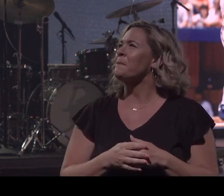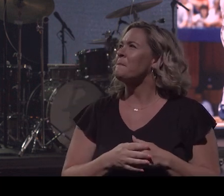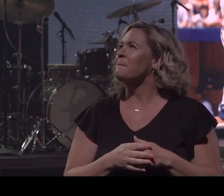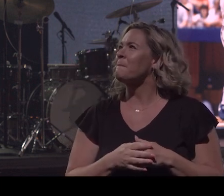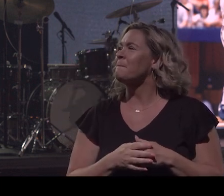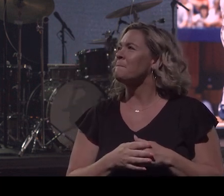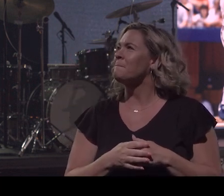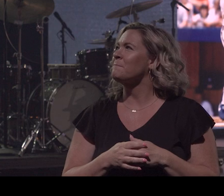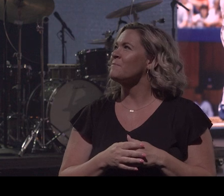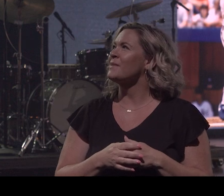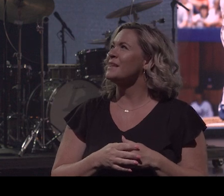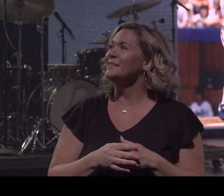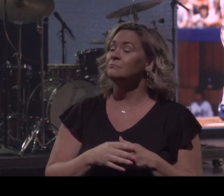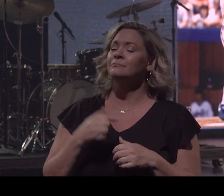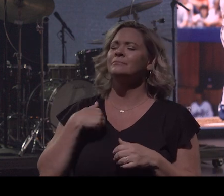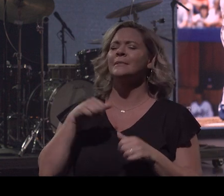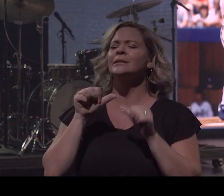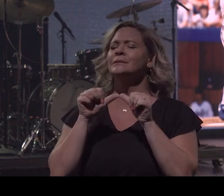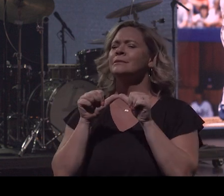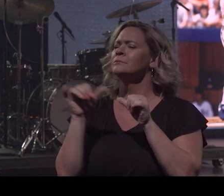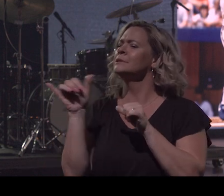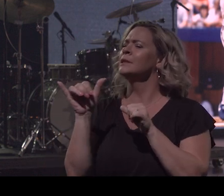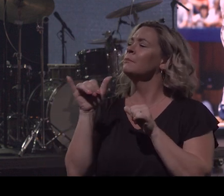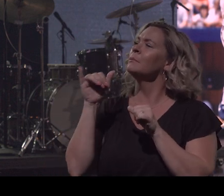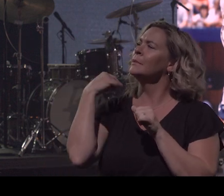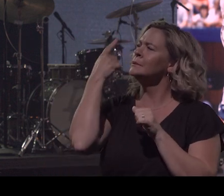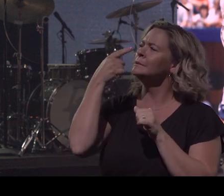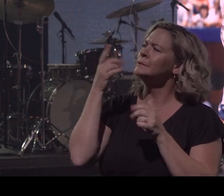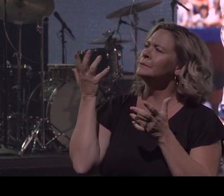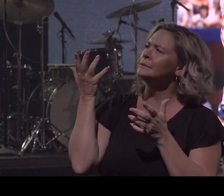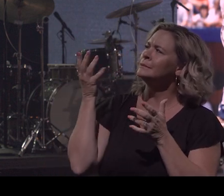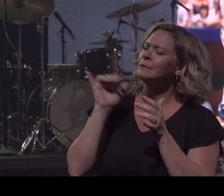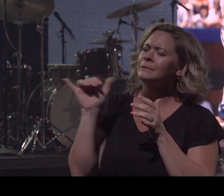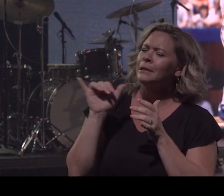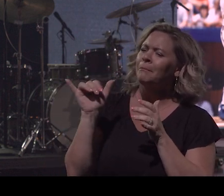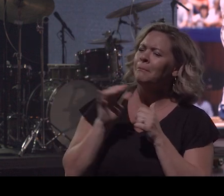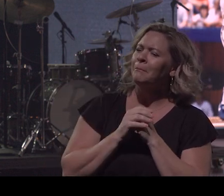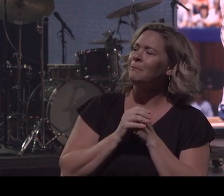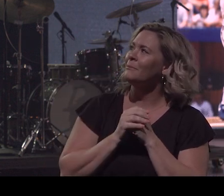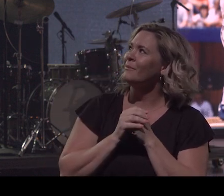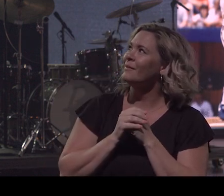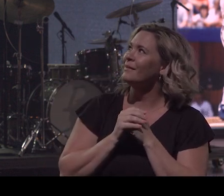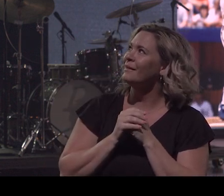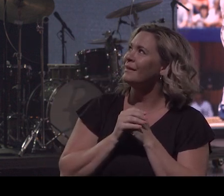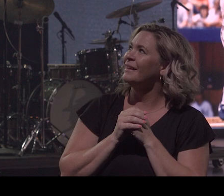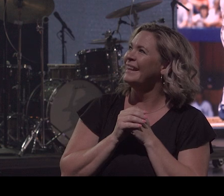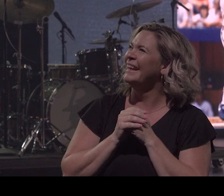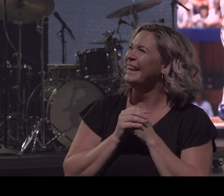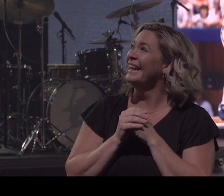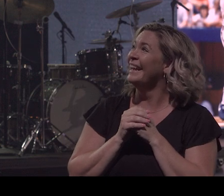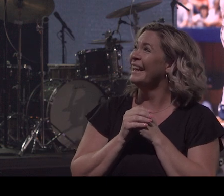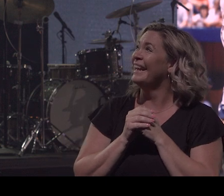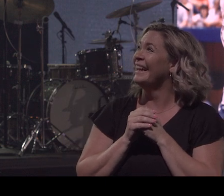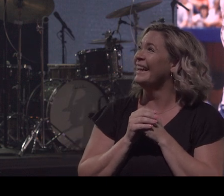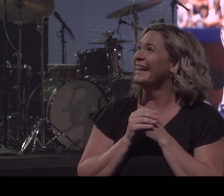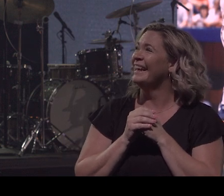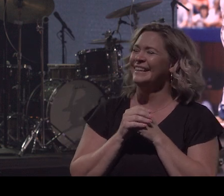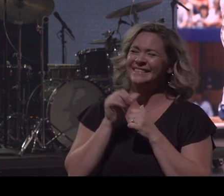I actually still I still might have it say let me see is this how's that is that alright not very good okay